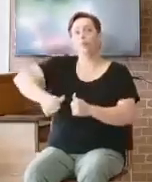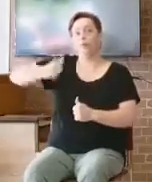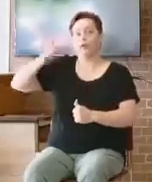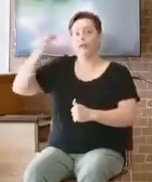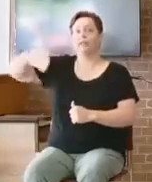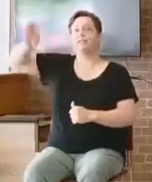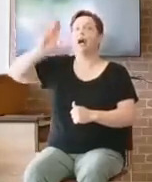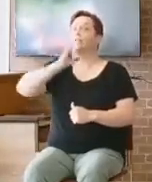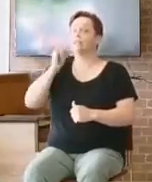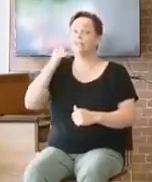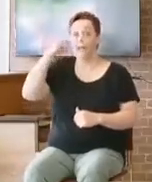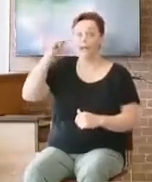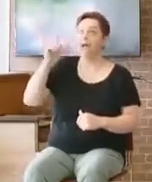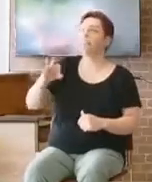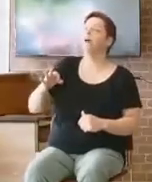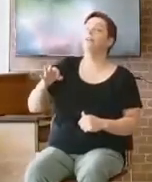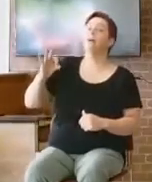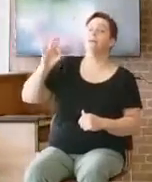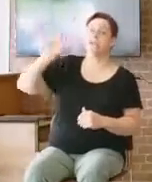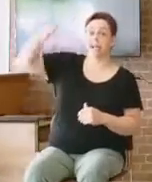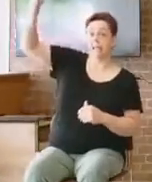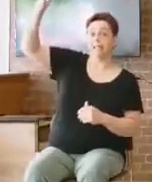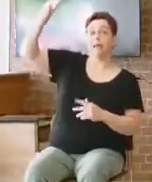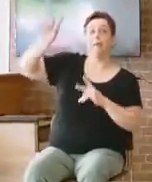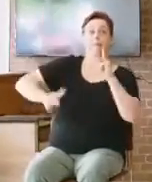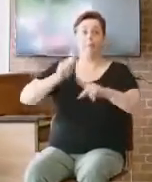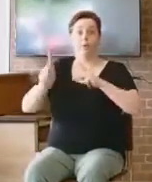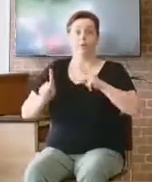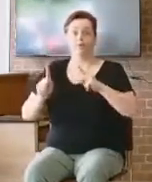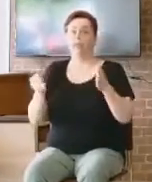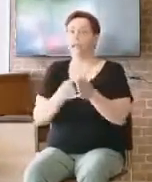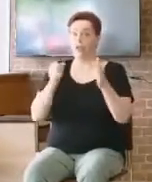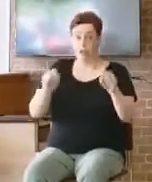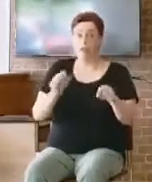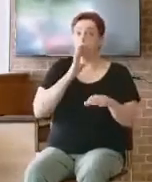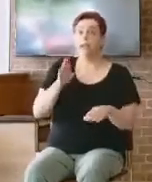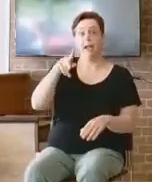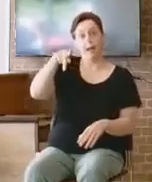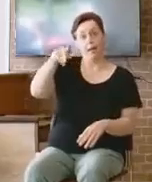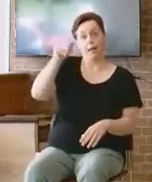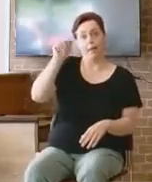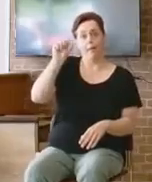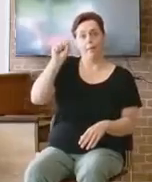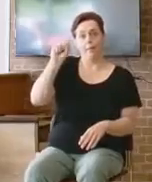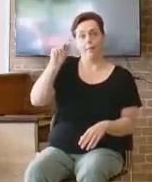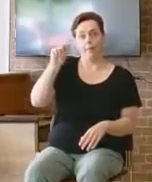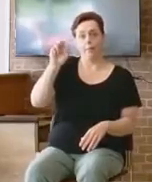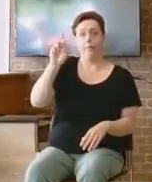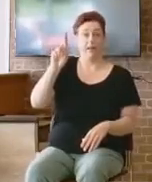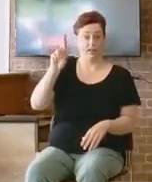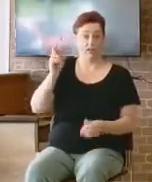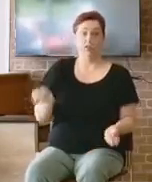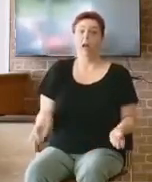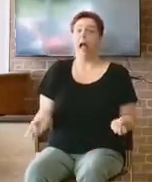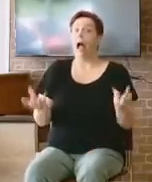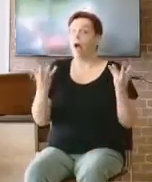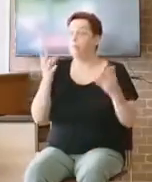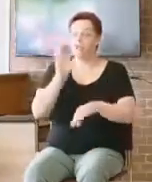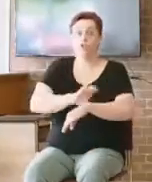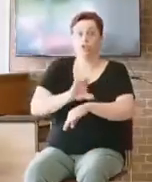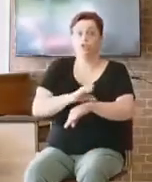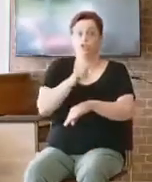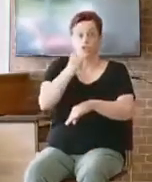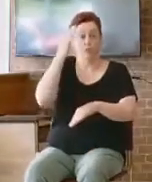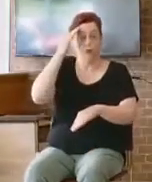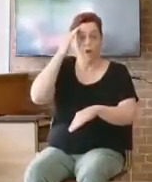people. And that can be pastors. How many churches have you known that have just fallen apart because the pastor was an idiot? The pastor, yeah, the teacher's